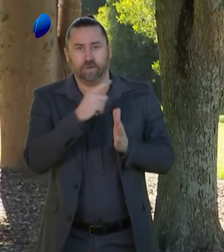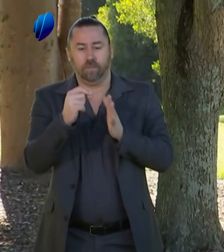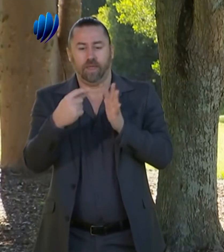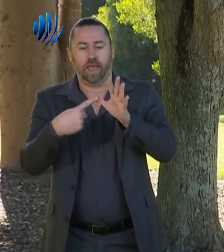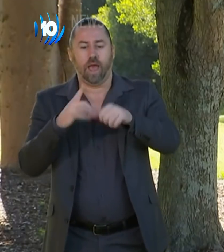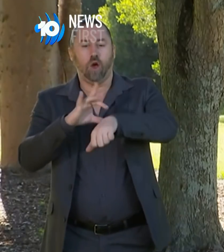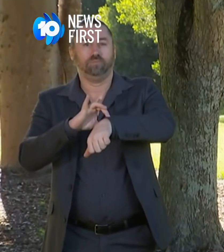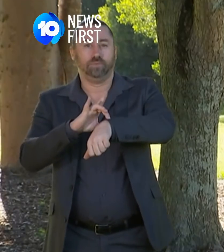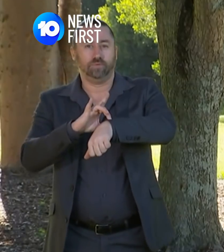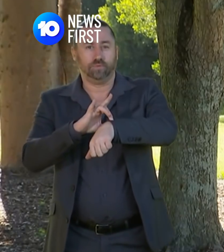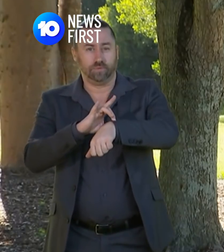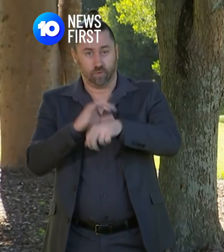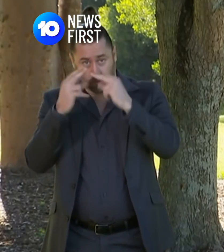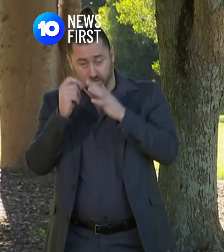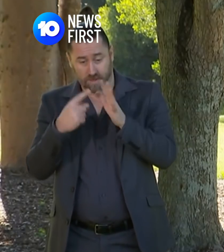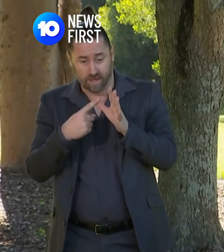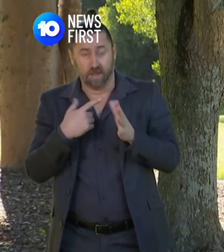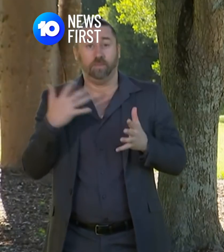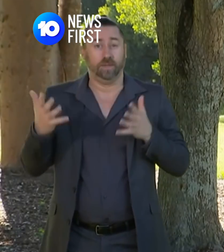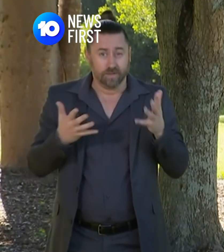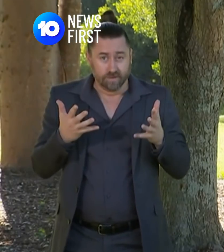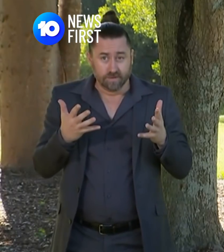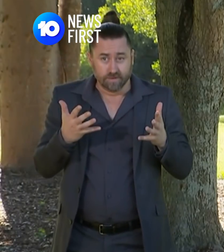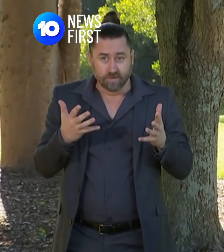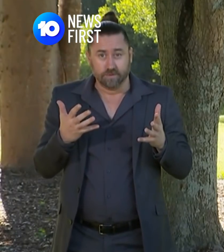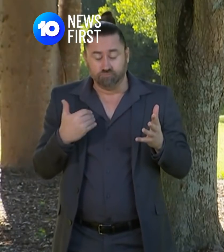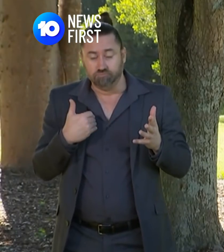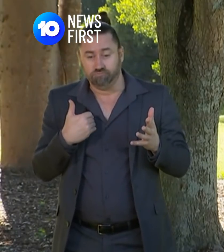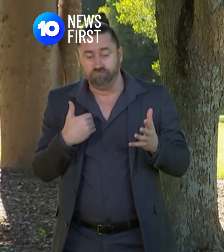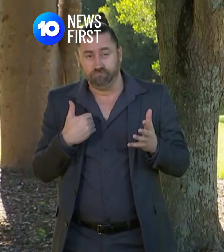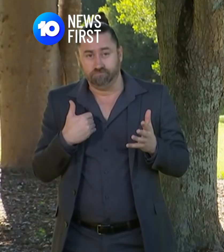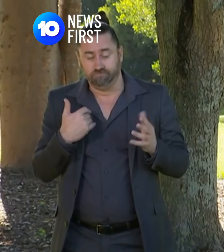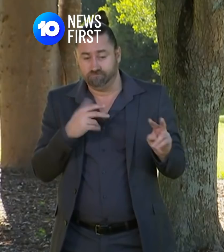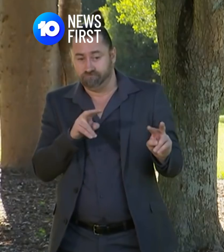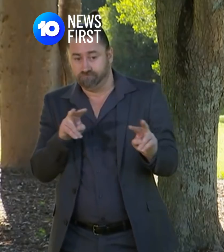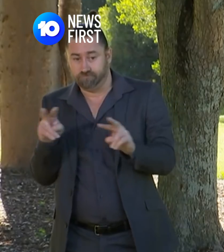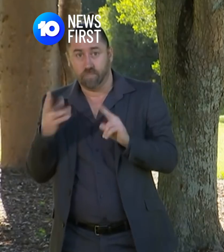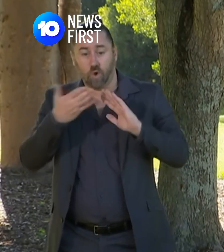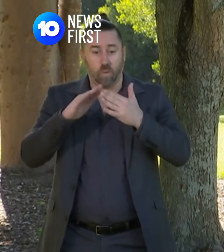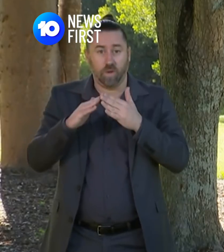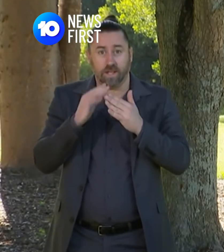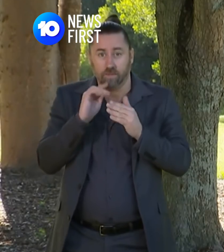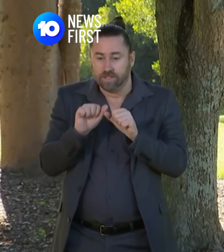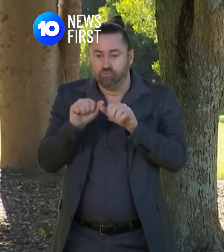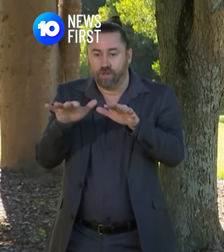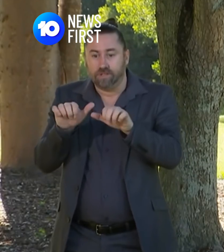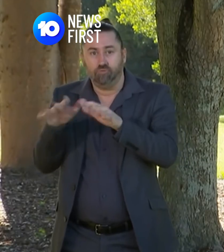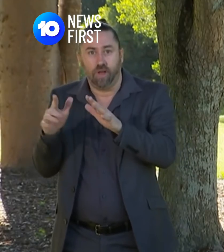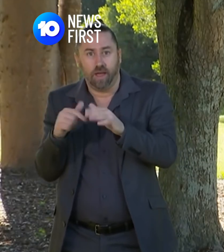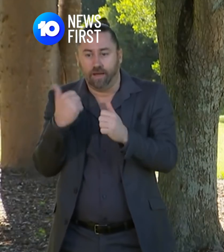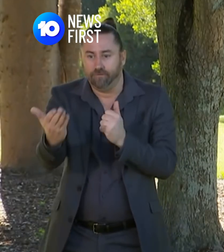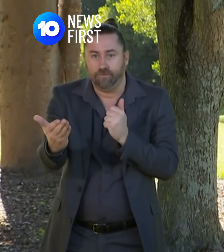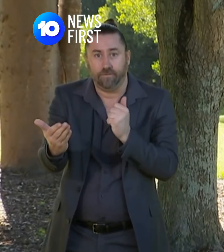Now what this says to us is the fact that there are now more community transmission and